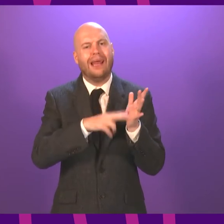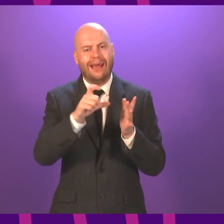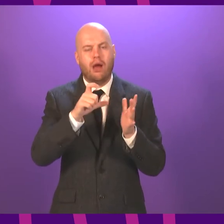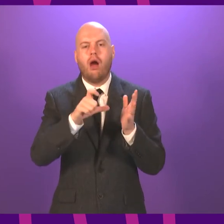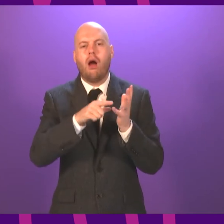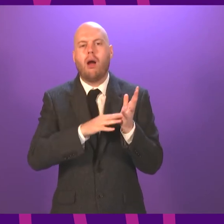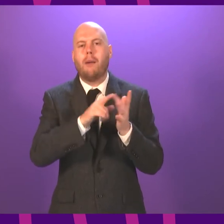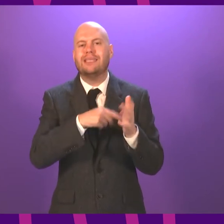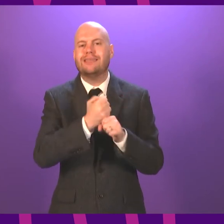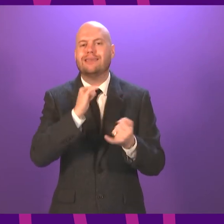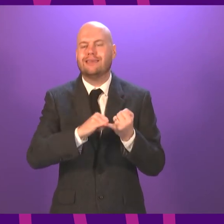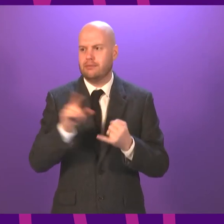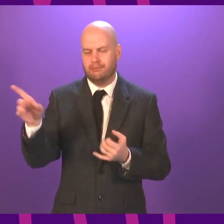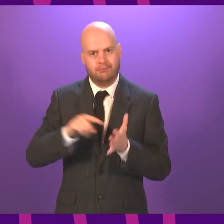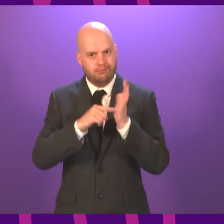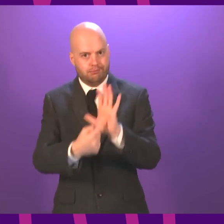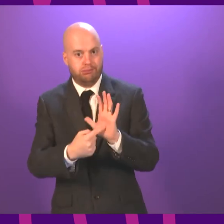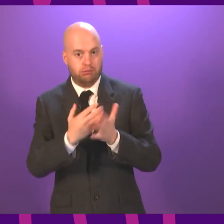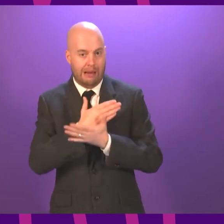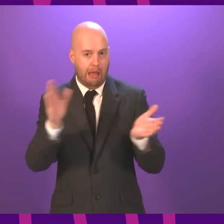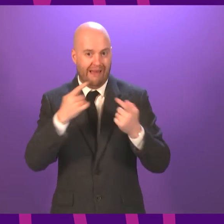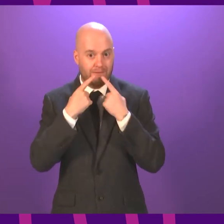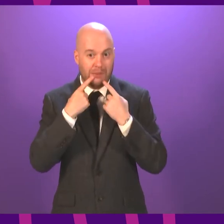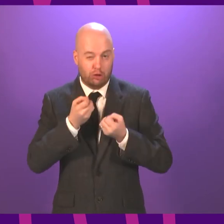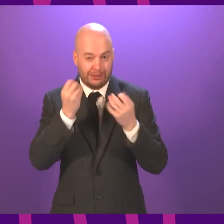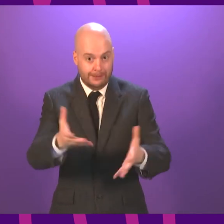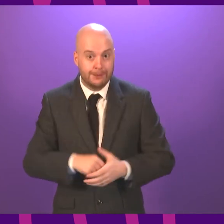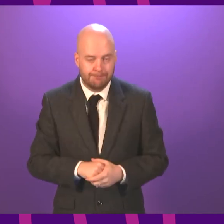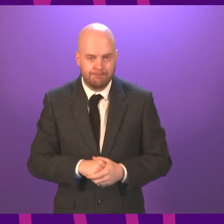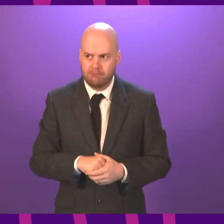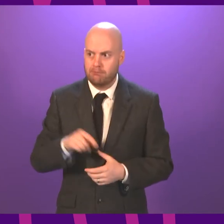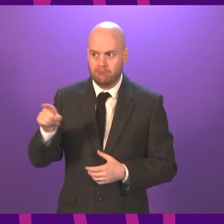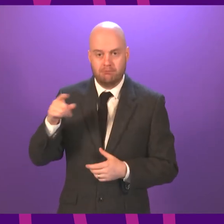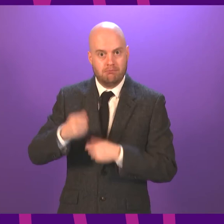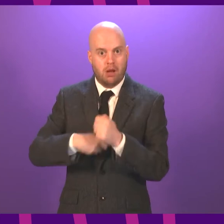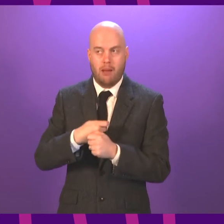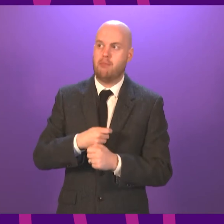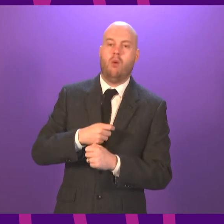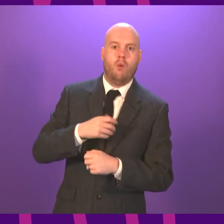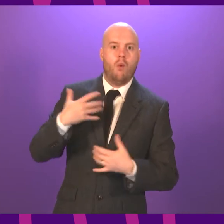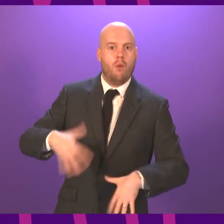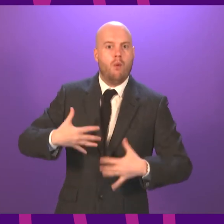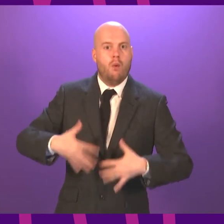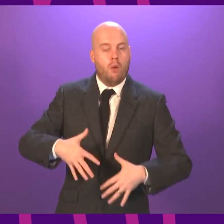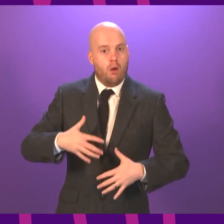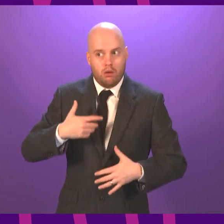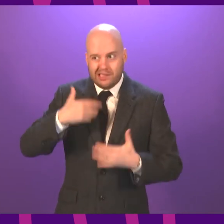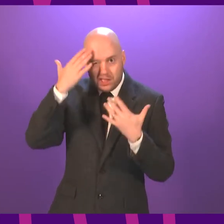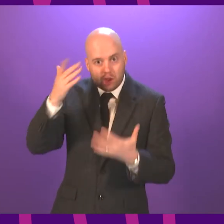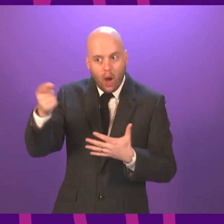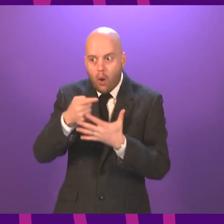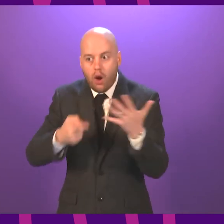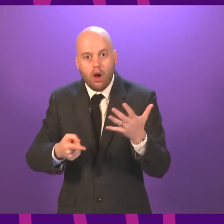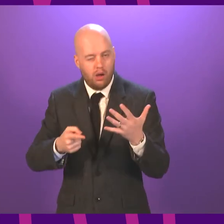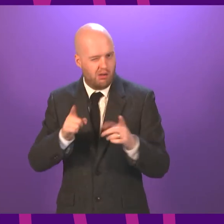He painted a picture of chaos and confusion, poor preparation, and almost criminal levels of negligence that led to avoidable